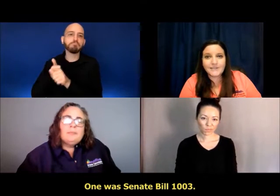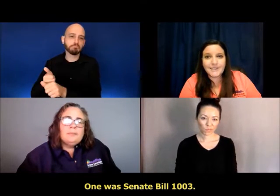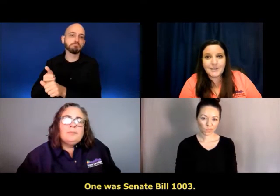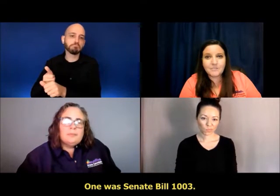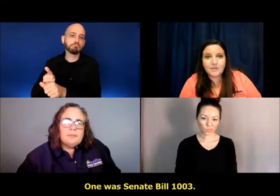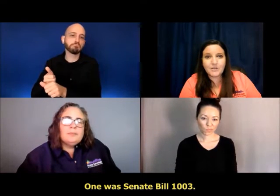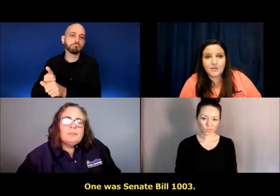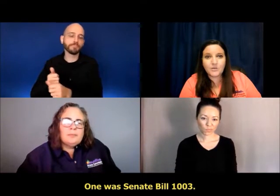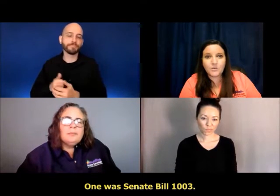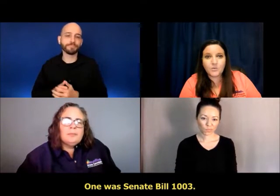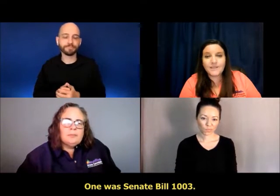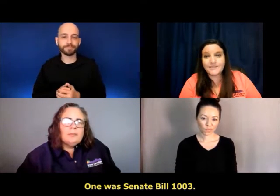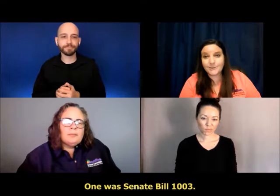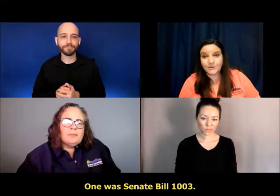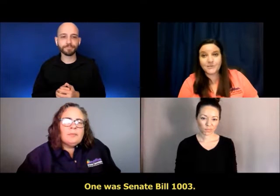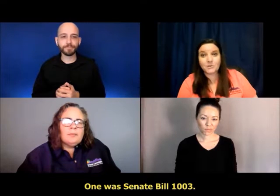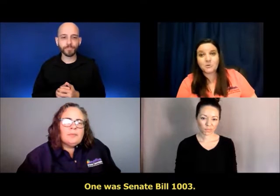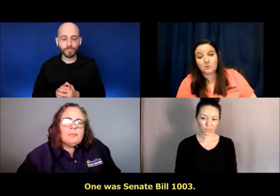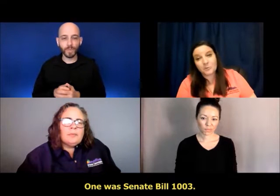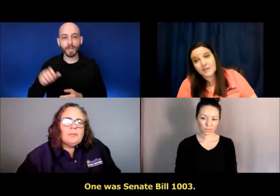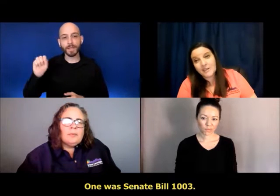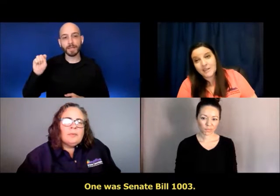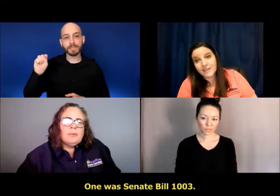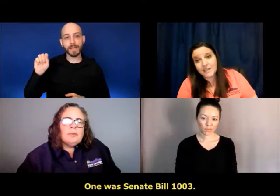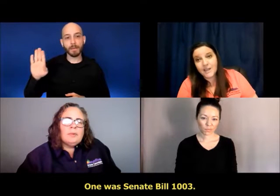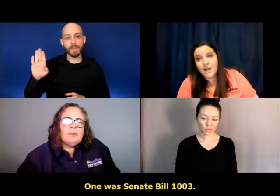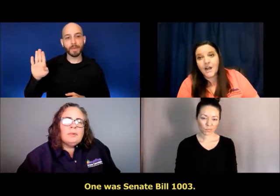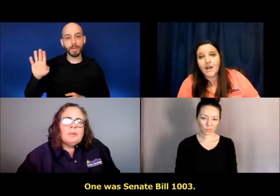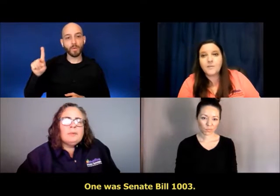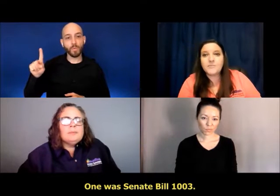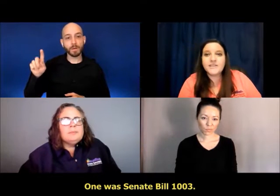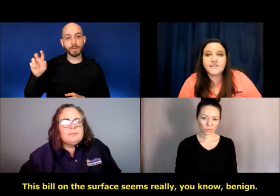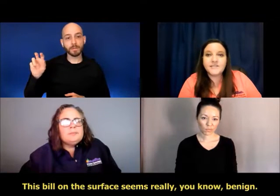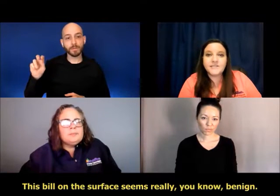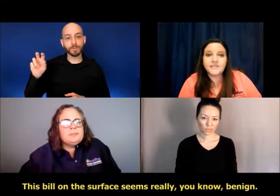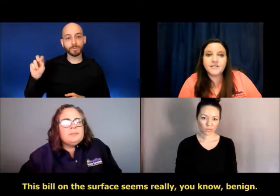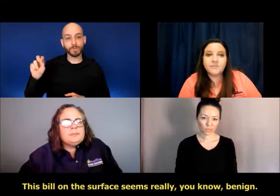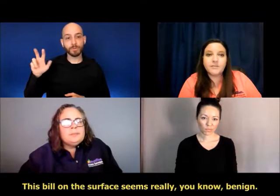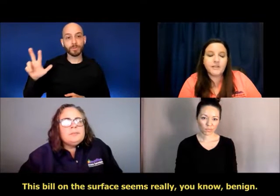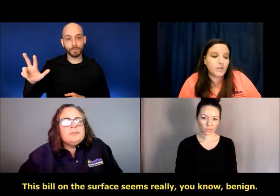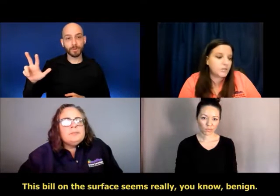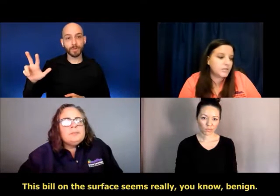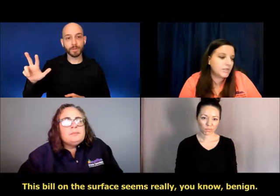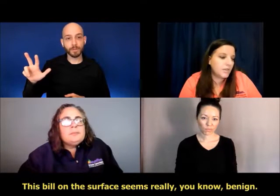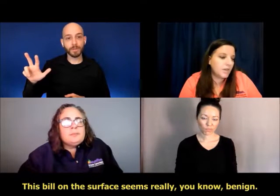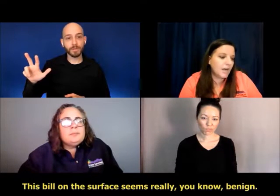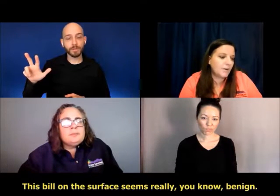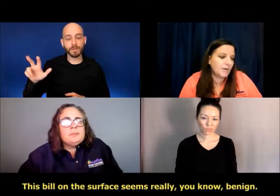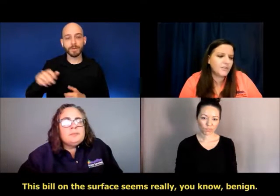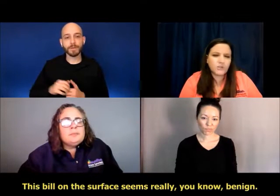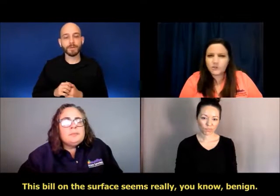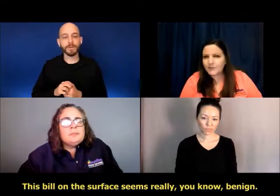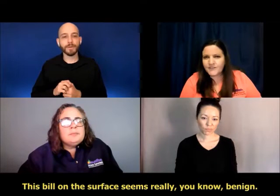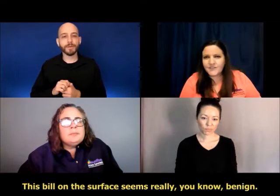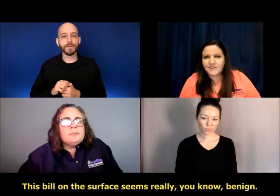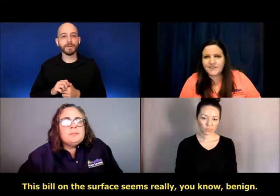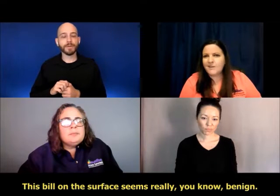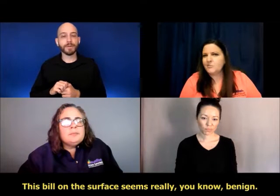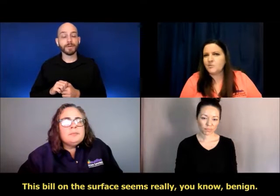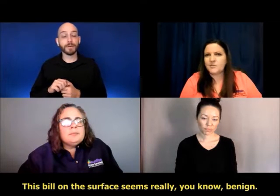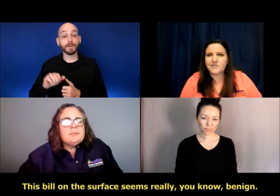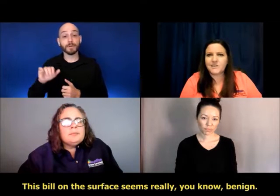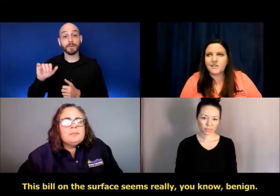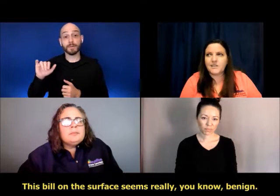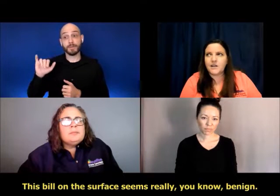was Senate bill one zero zero three. Um, this bill, um, on the surface